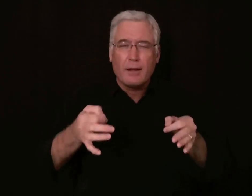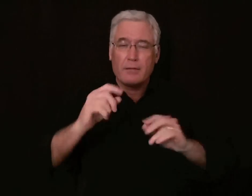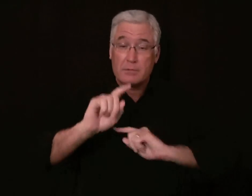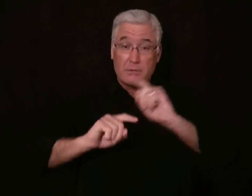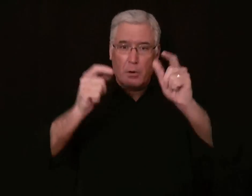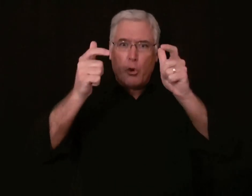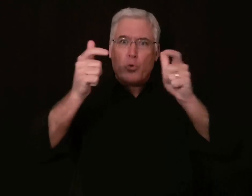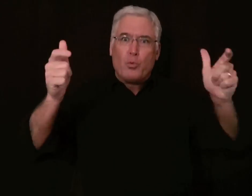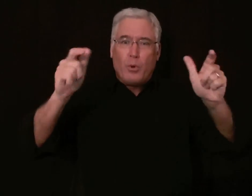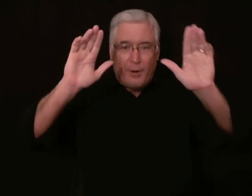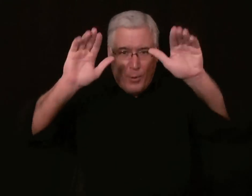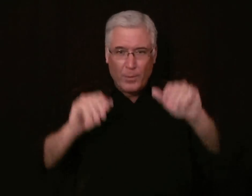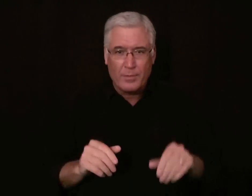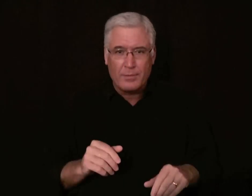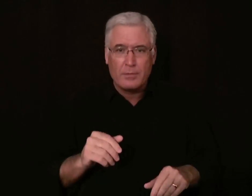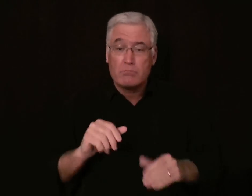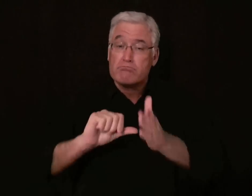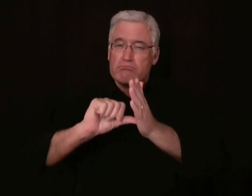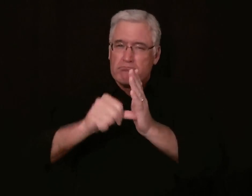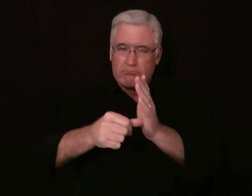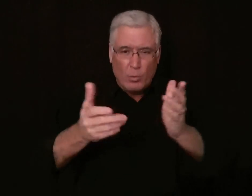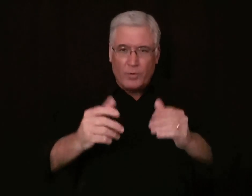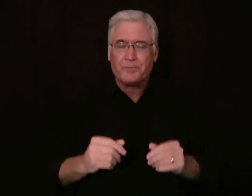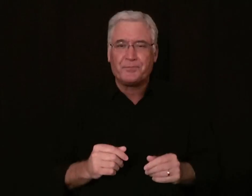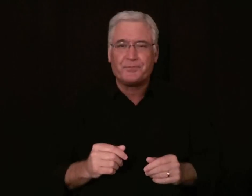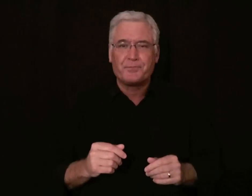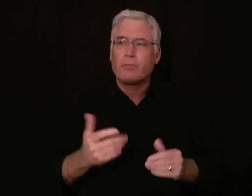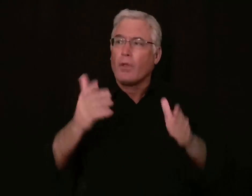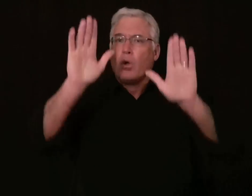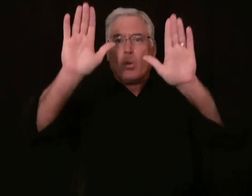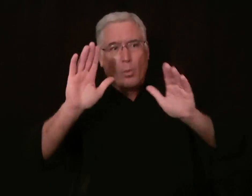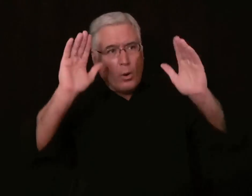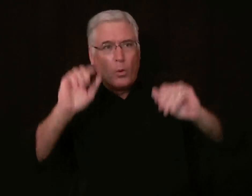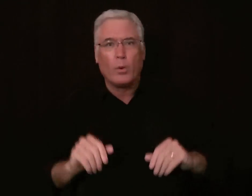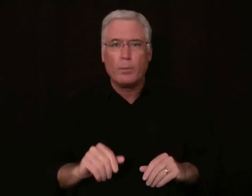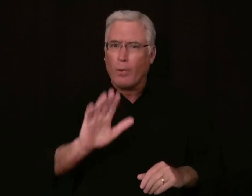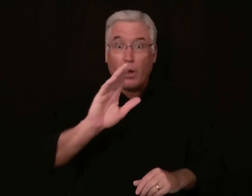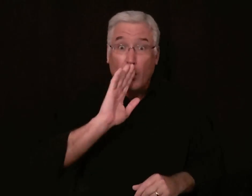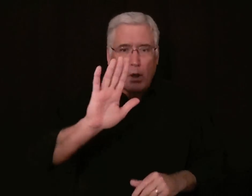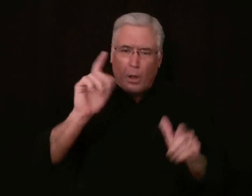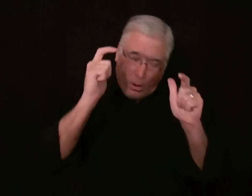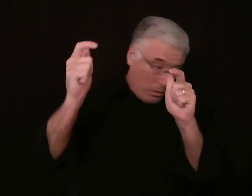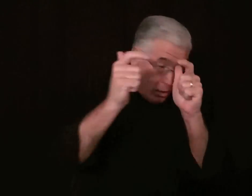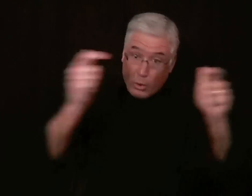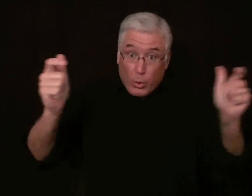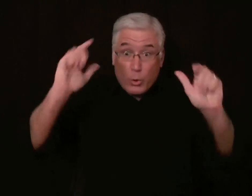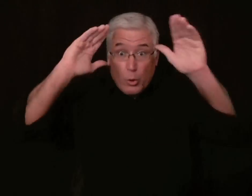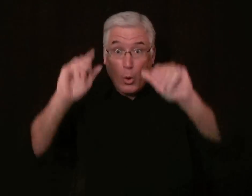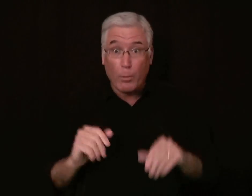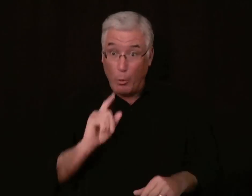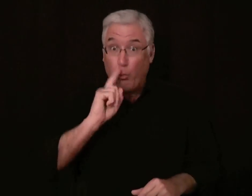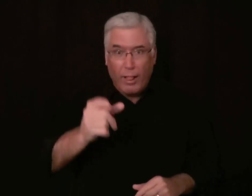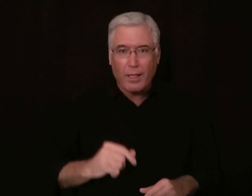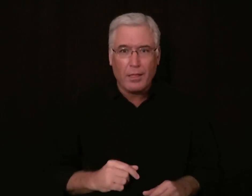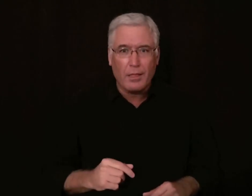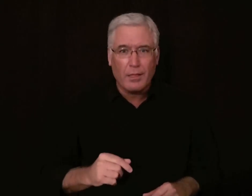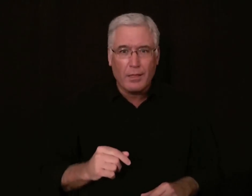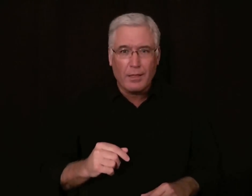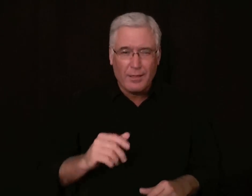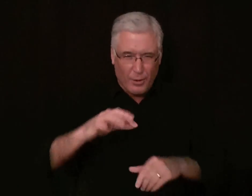big hope. It is a huge hope. I want to emphasize this. Great hope. No, huge hope that